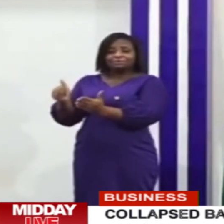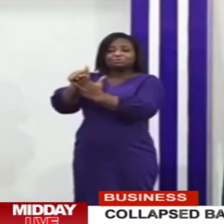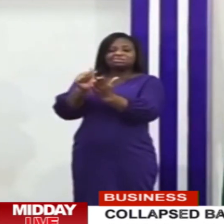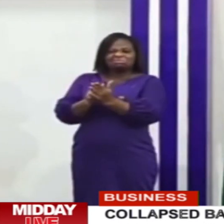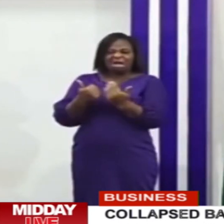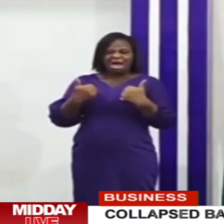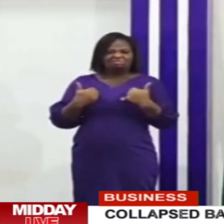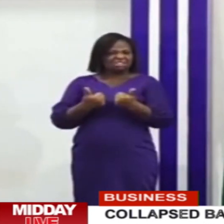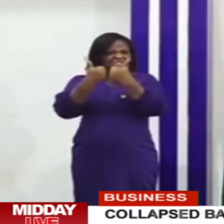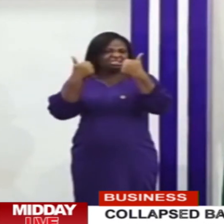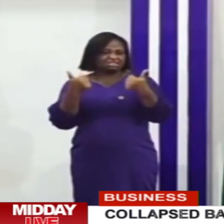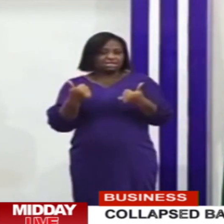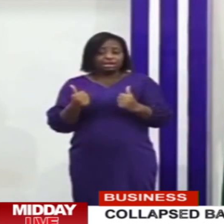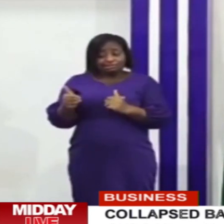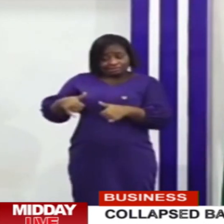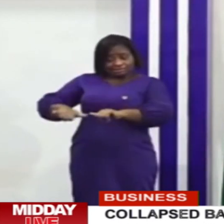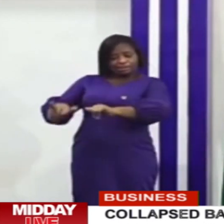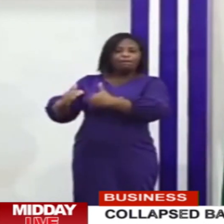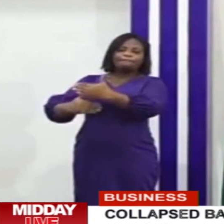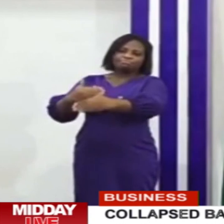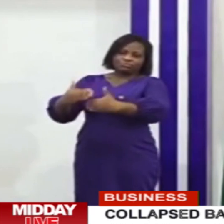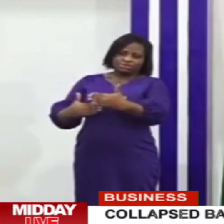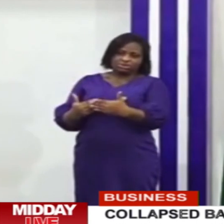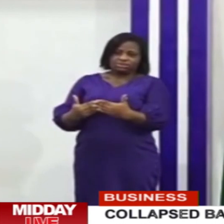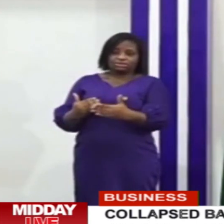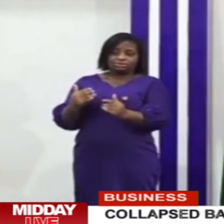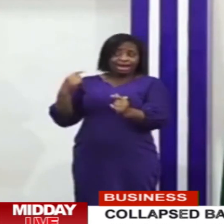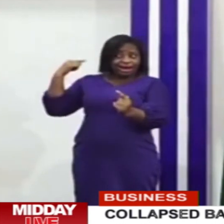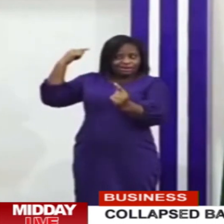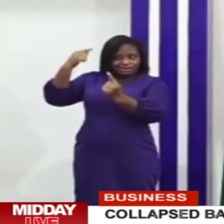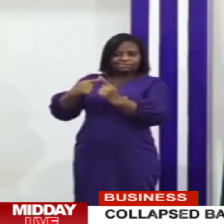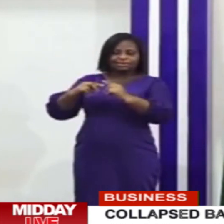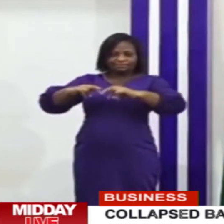and they are processing those for some further investigations